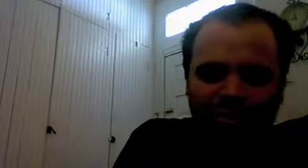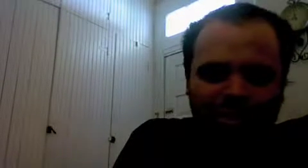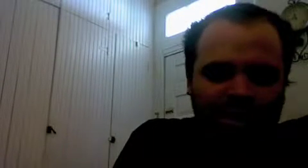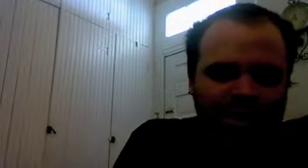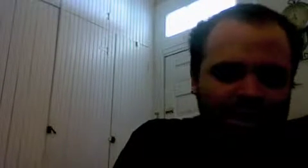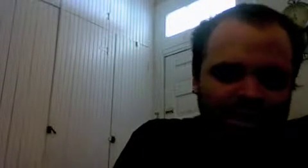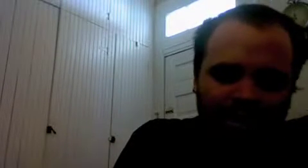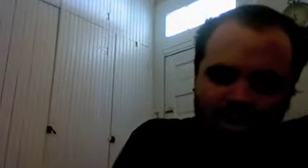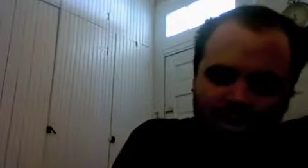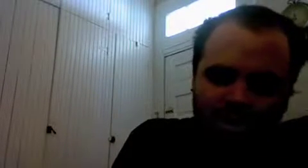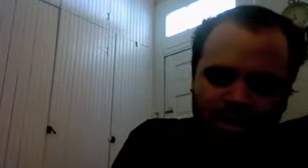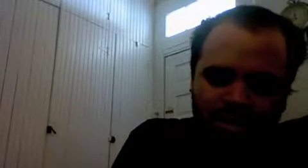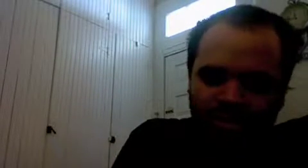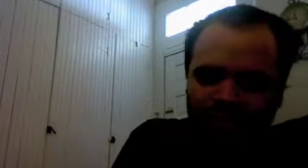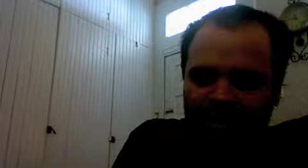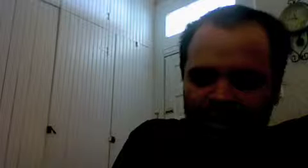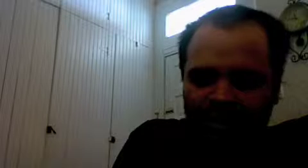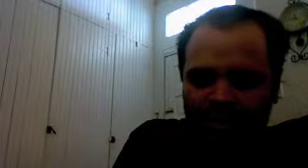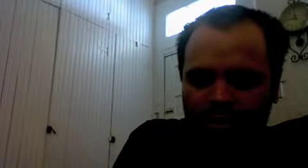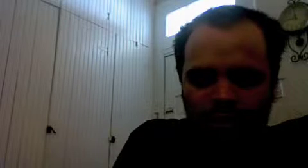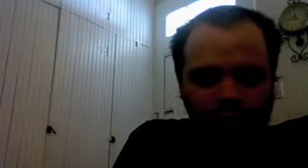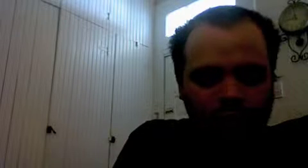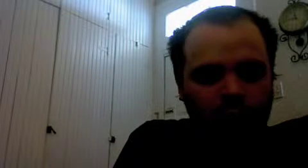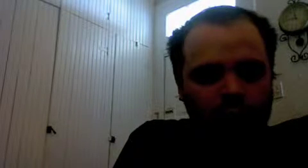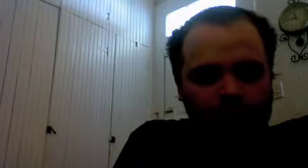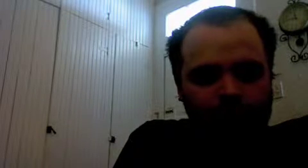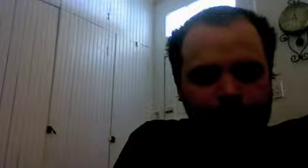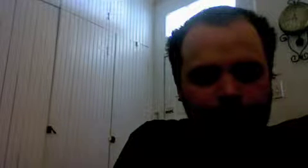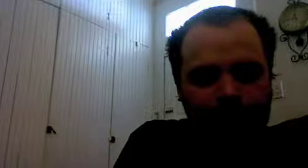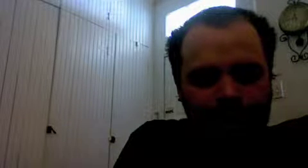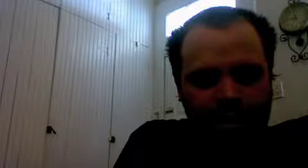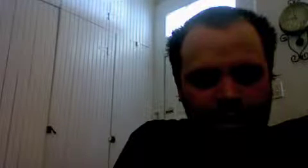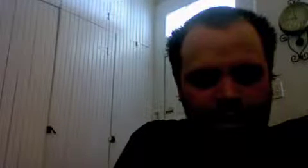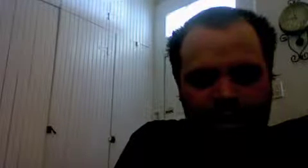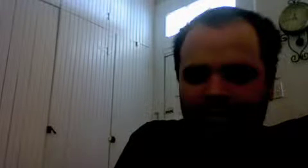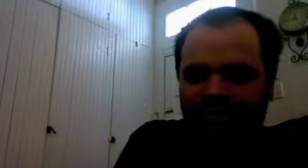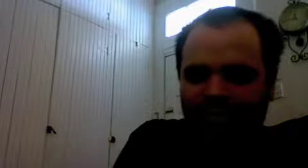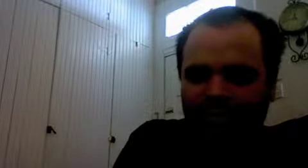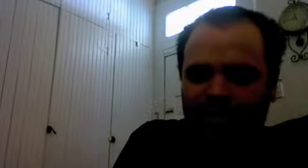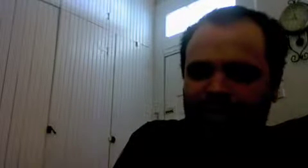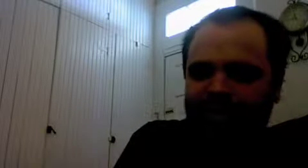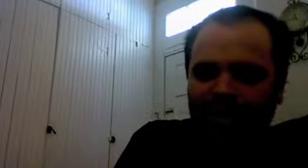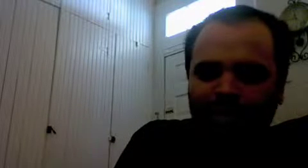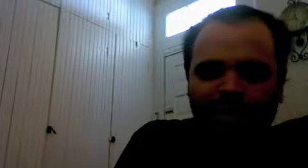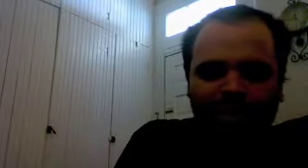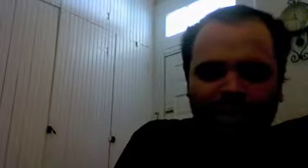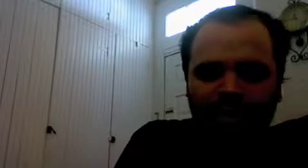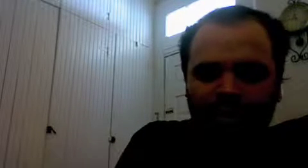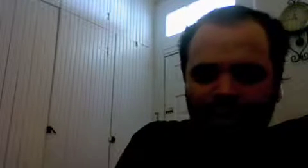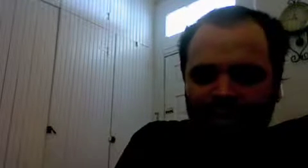13 through 21 and as I've spent a lot of time thinking about that